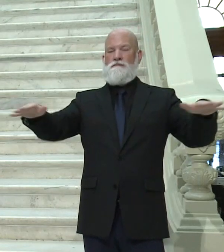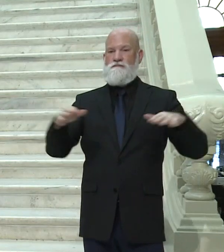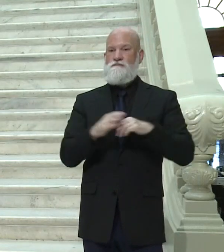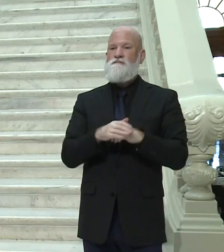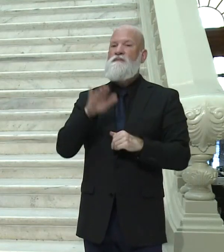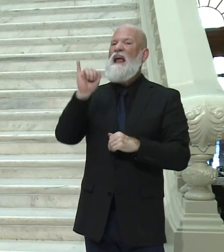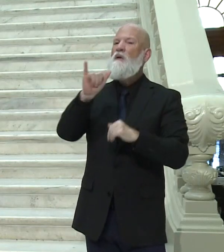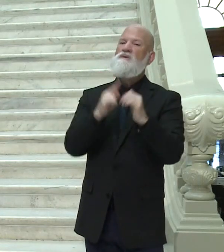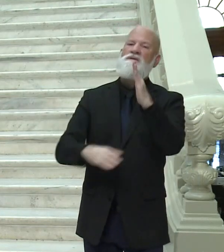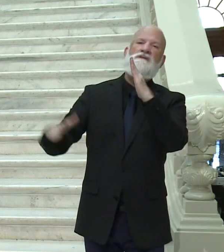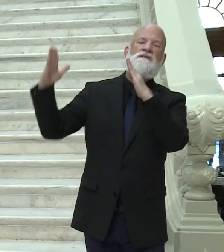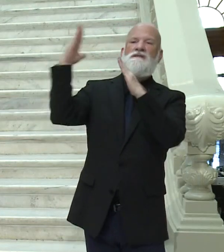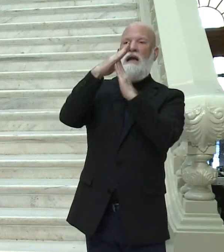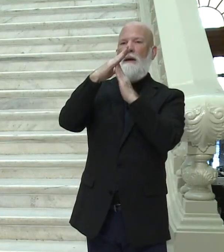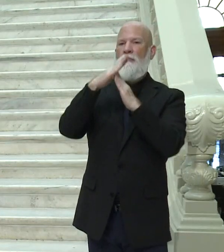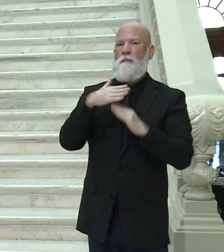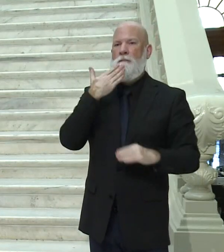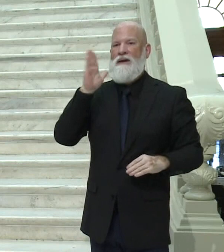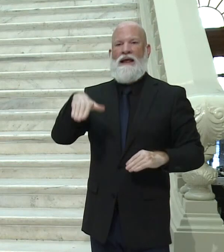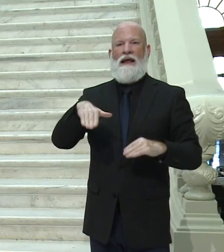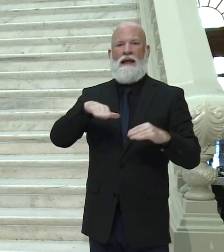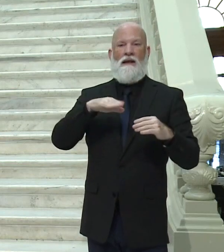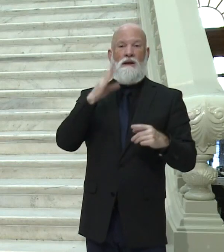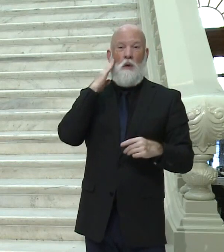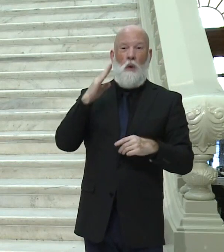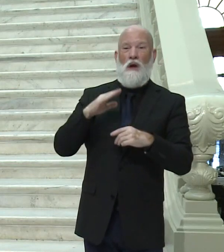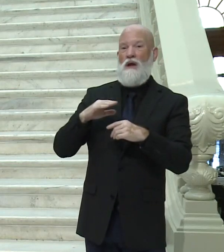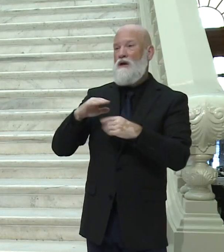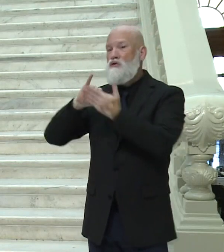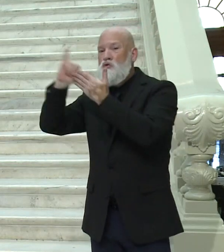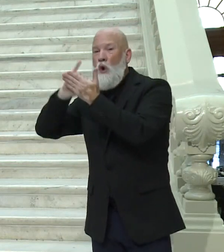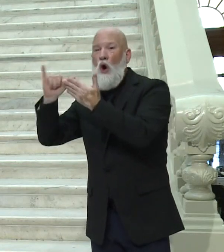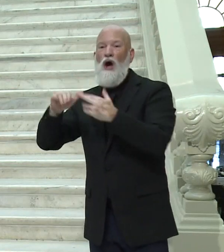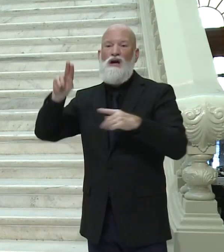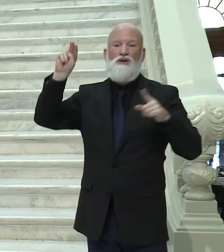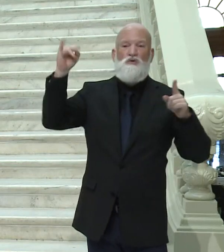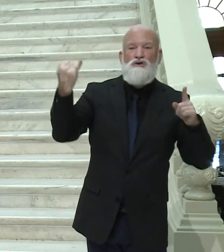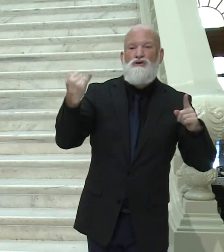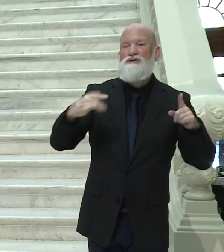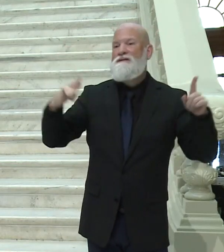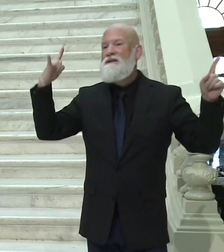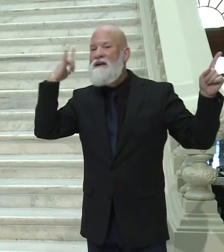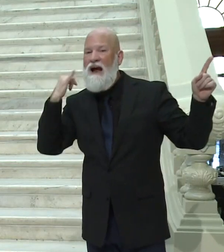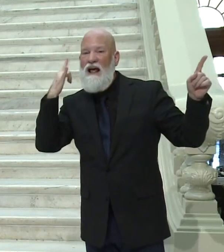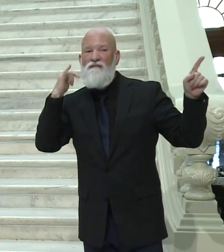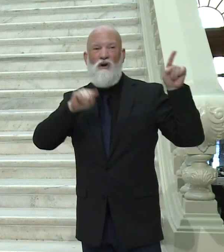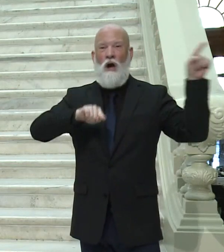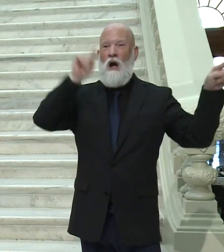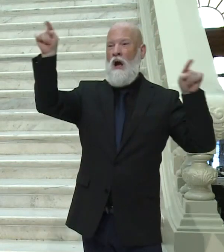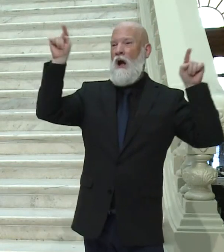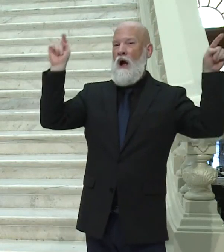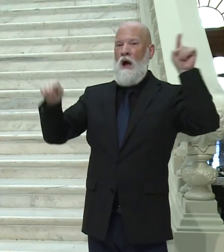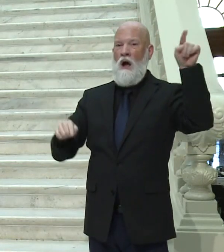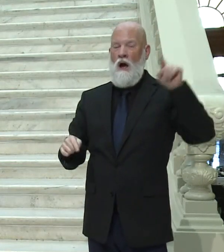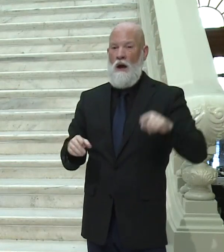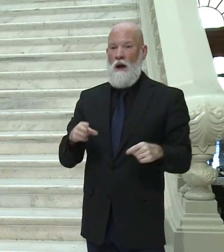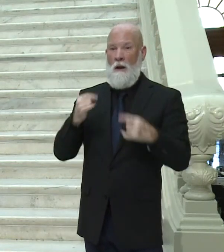York, New Jersey, wherever. And we didn't have a mandate down there. Nobody was even talking about a mandate there.